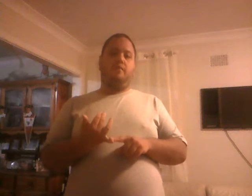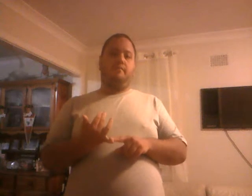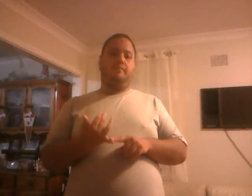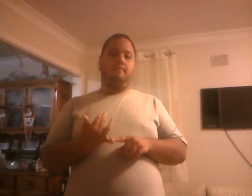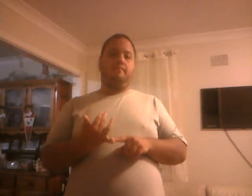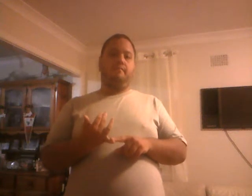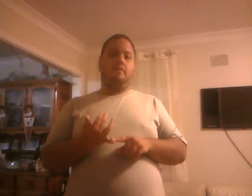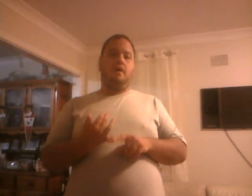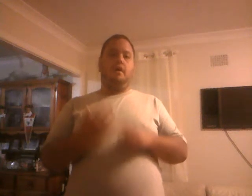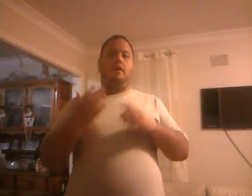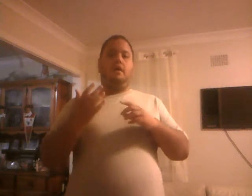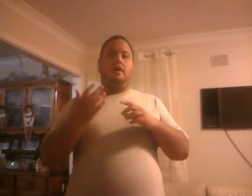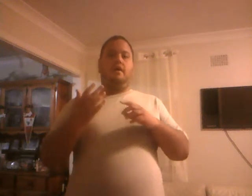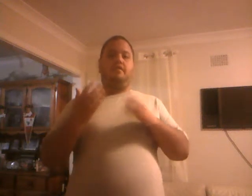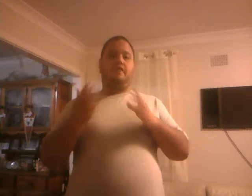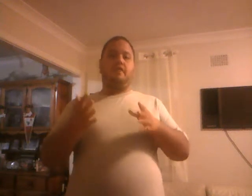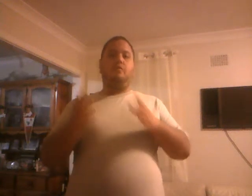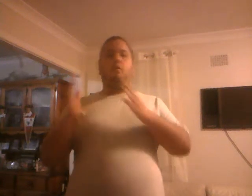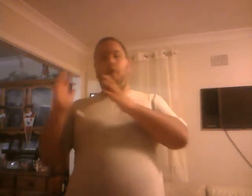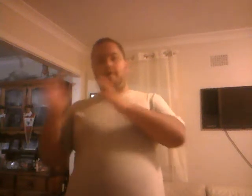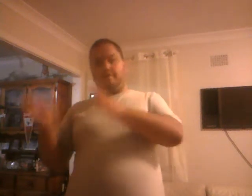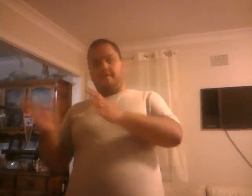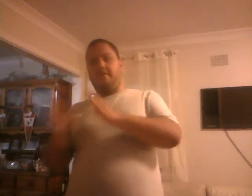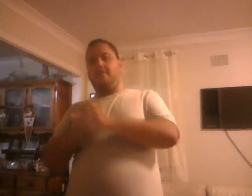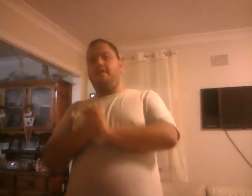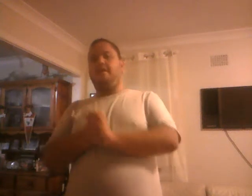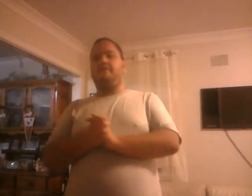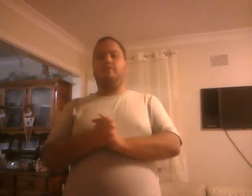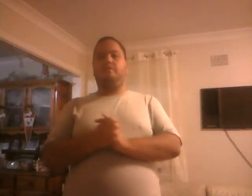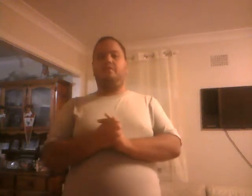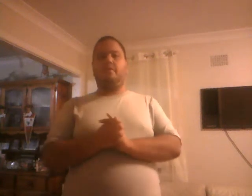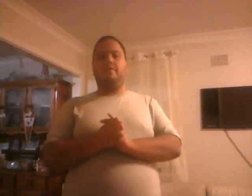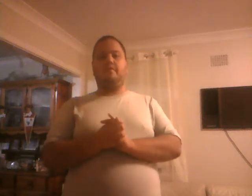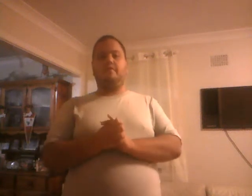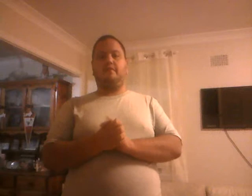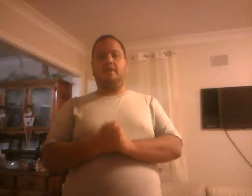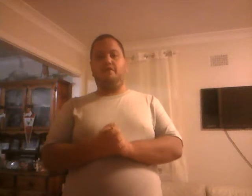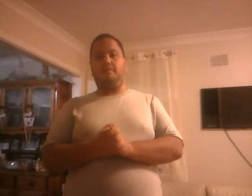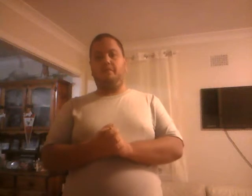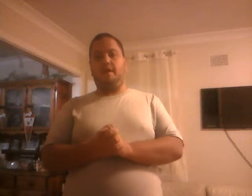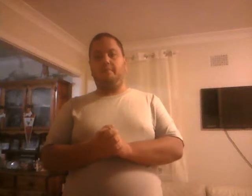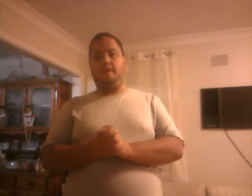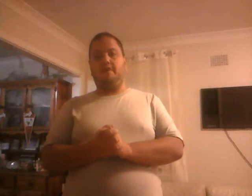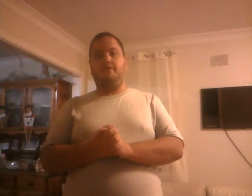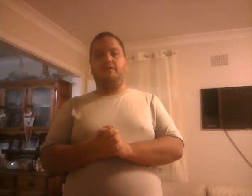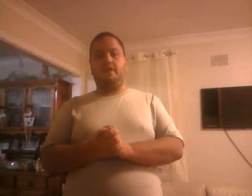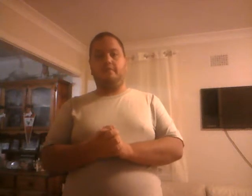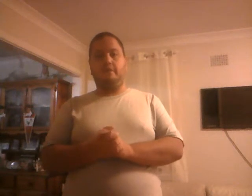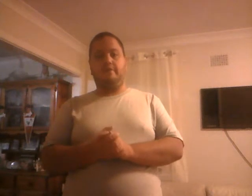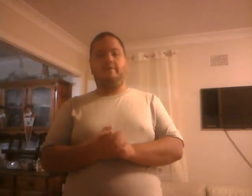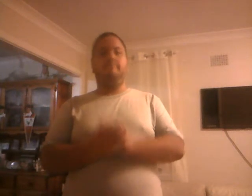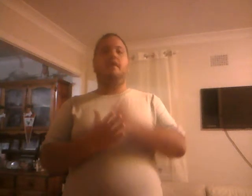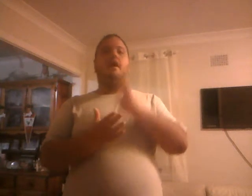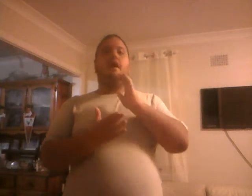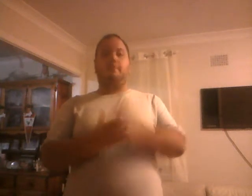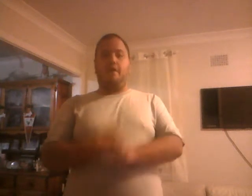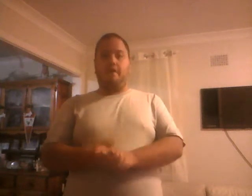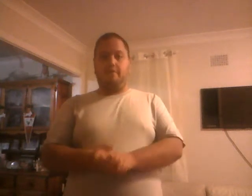Con. And you're thinking, what does it have to do with Mr. Robertson being thrown behind bars for 13 months? I am going to